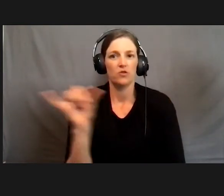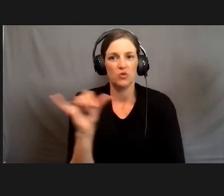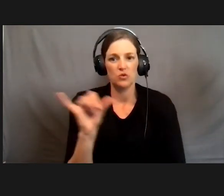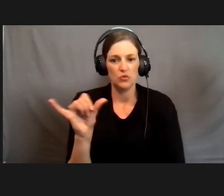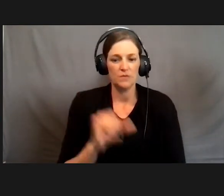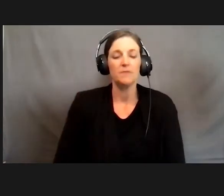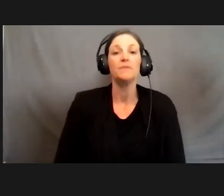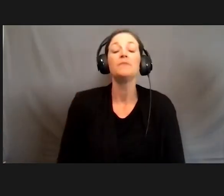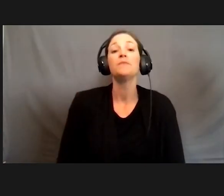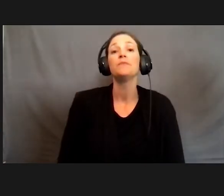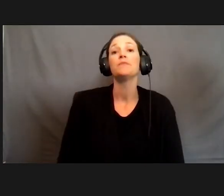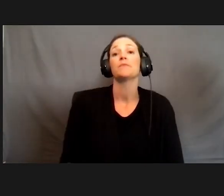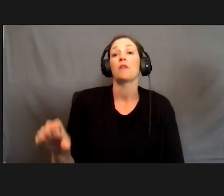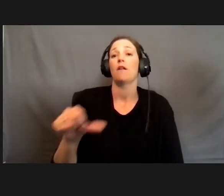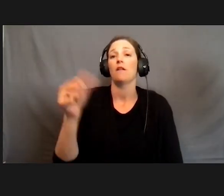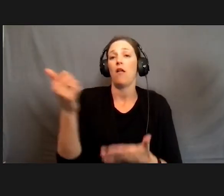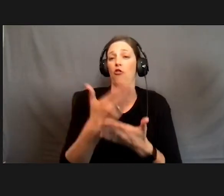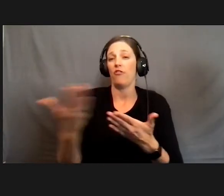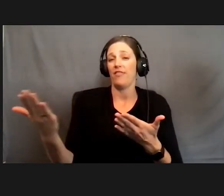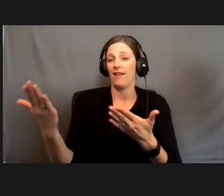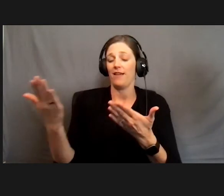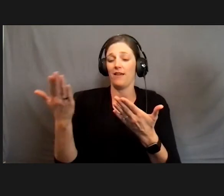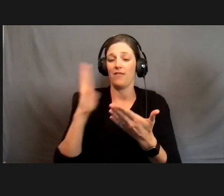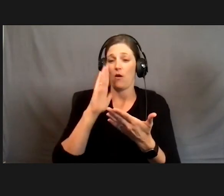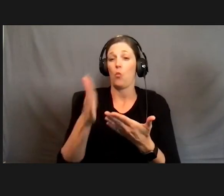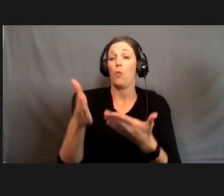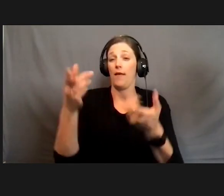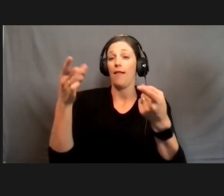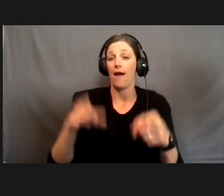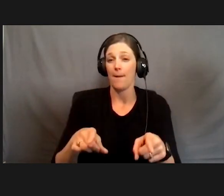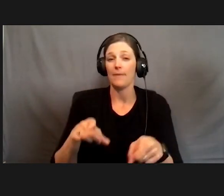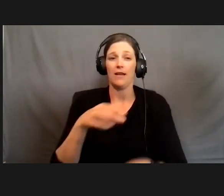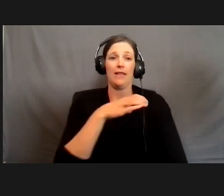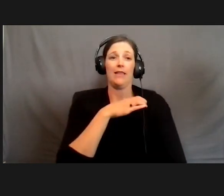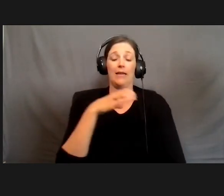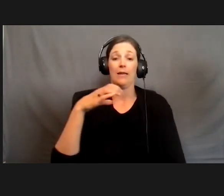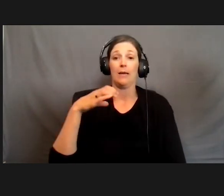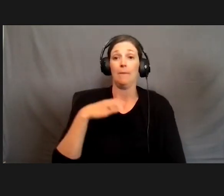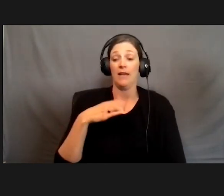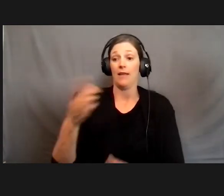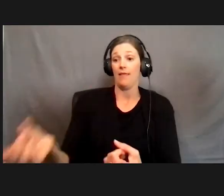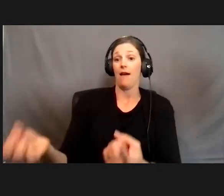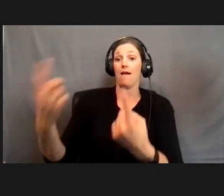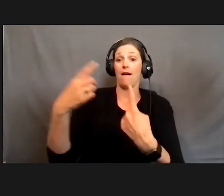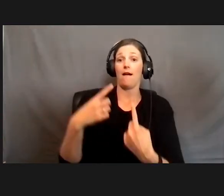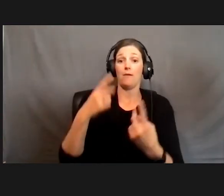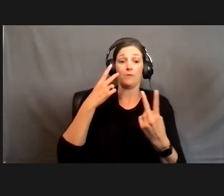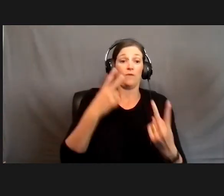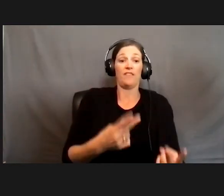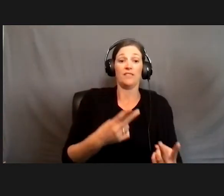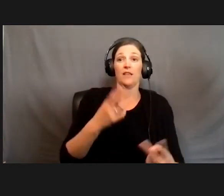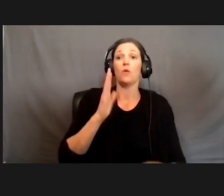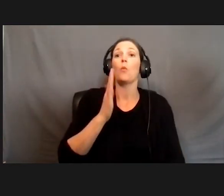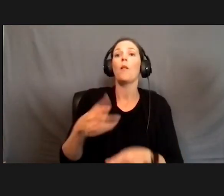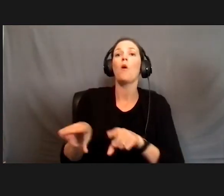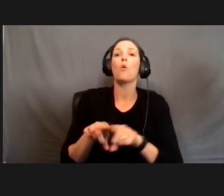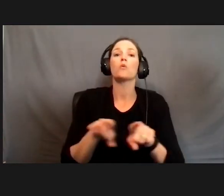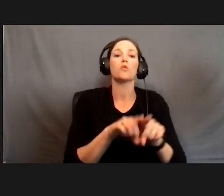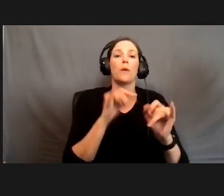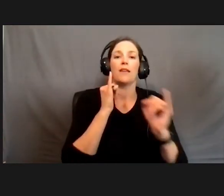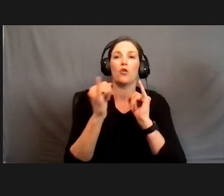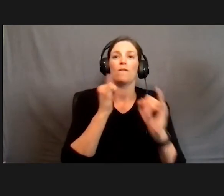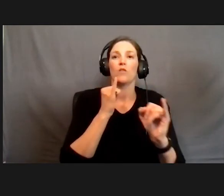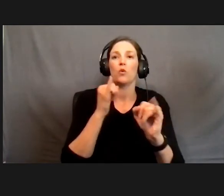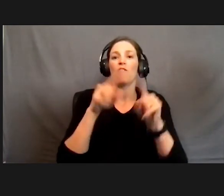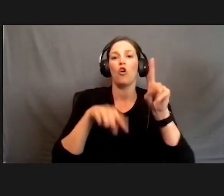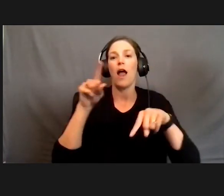So another thing that will happen is the committee that comes will also interview various people. So they'll